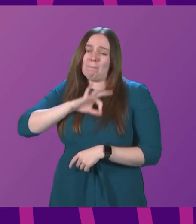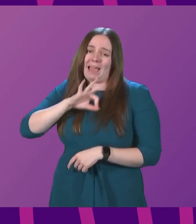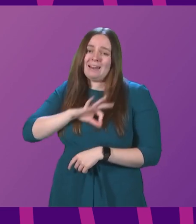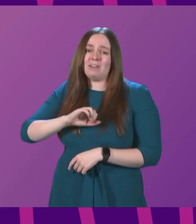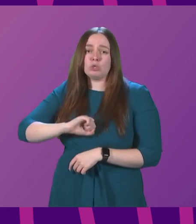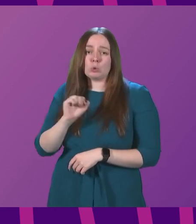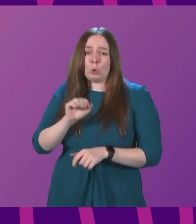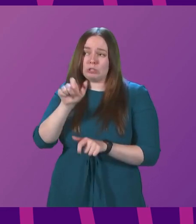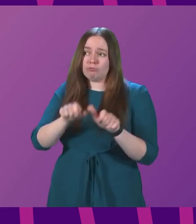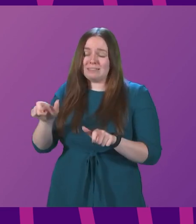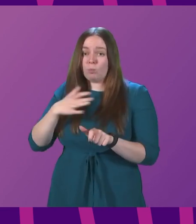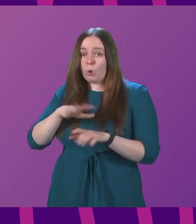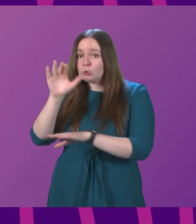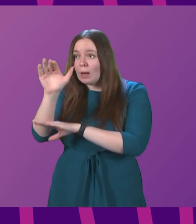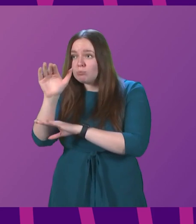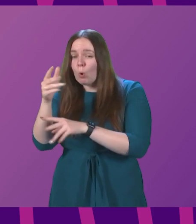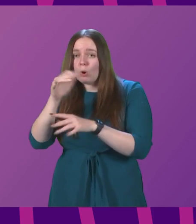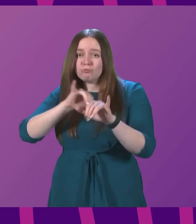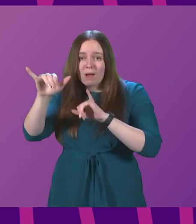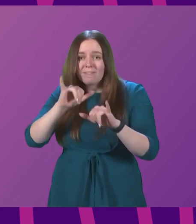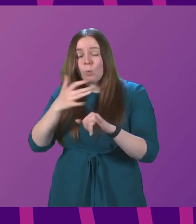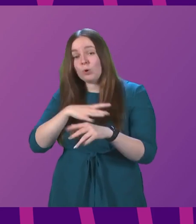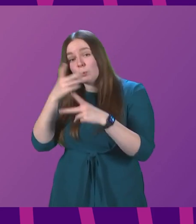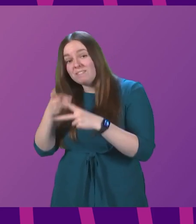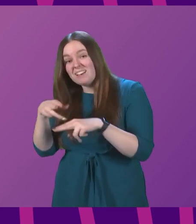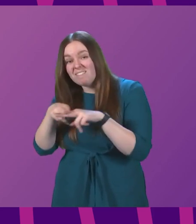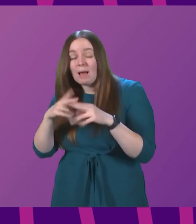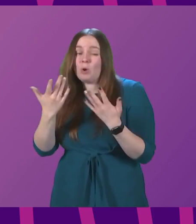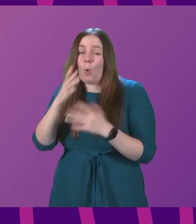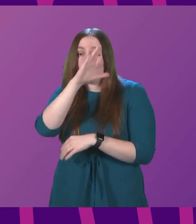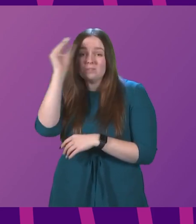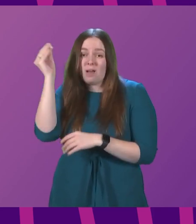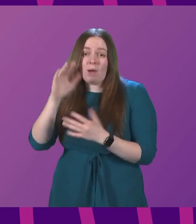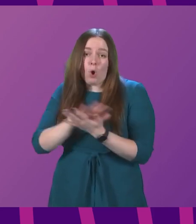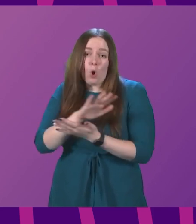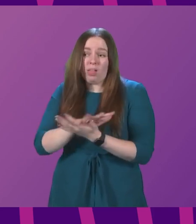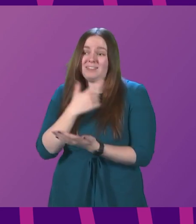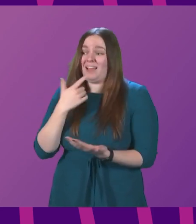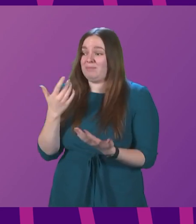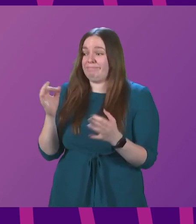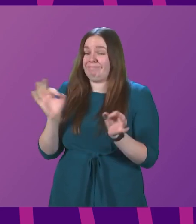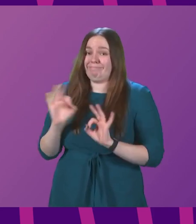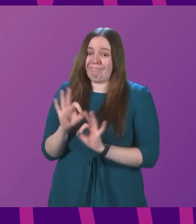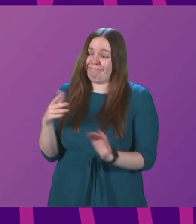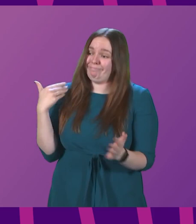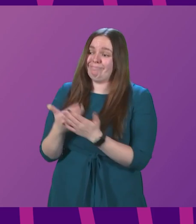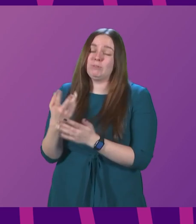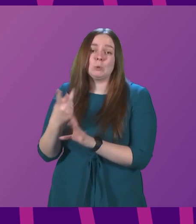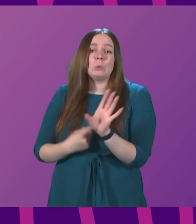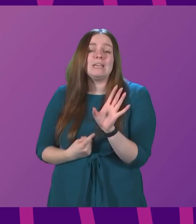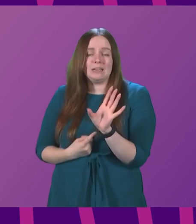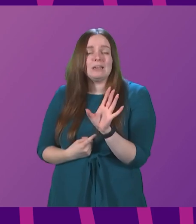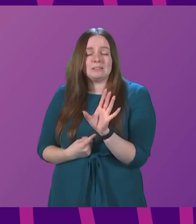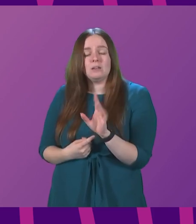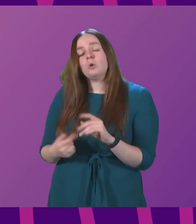wanting to travel abroad, whether that's to visit loved ones they've not seen in some time, or indeed to have a summer holiday that they've not had the opportunity to do for a couple of years.